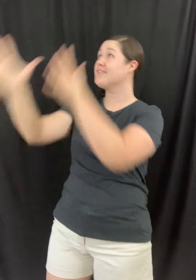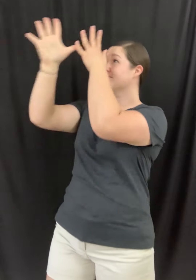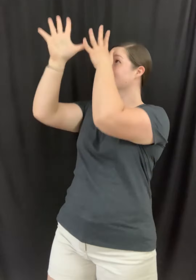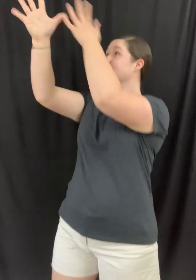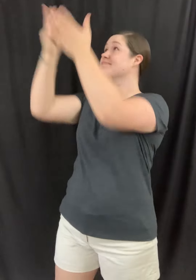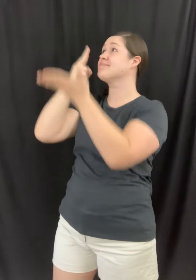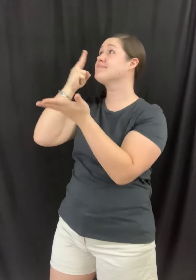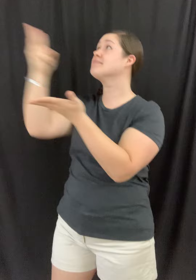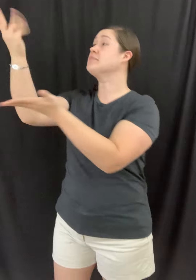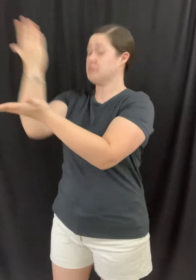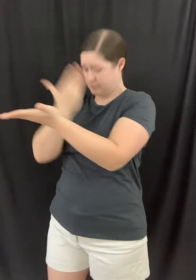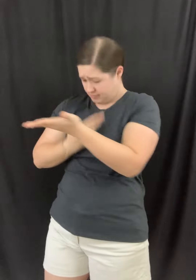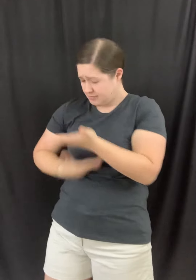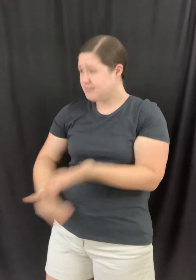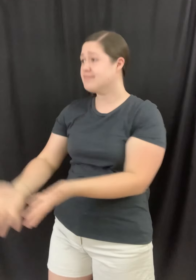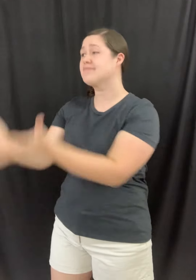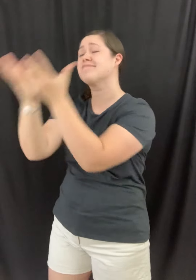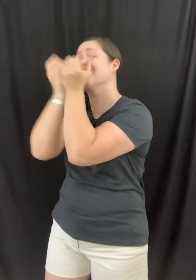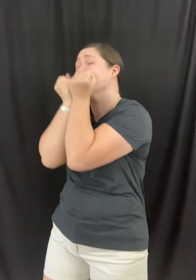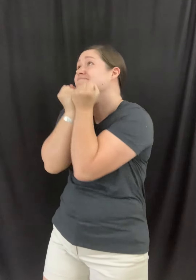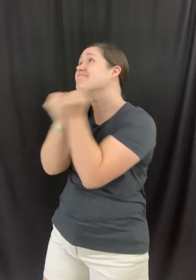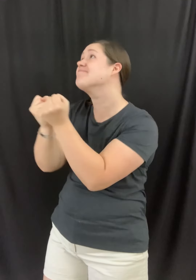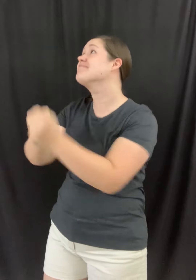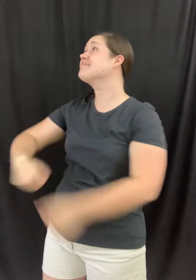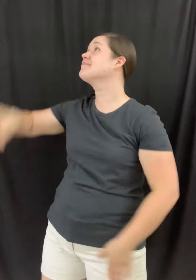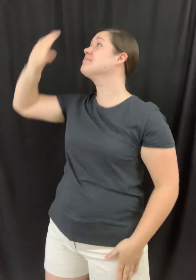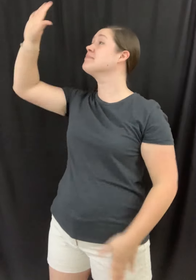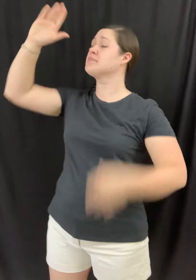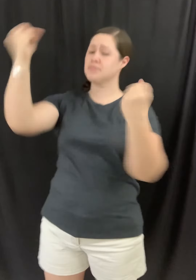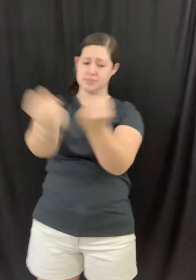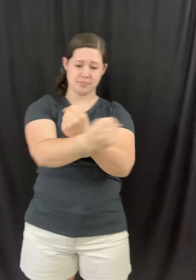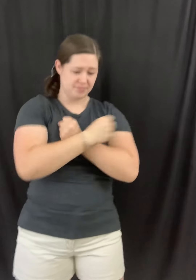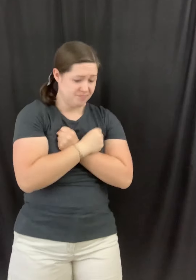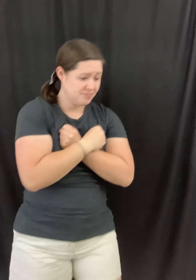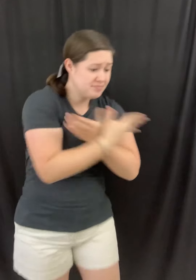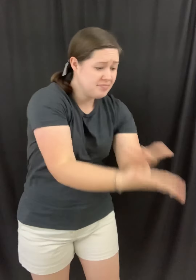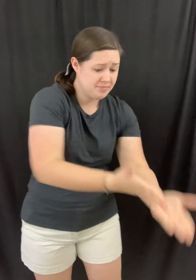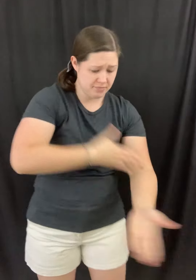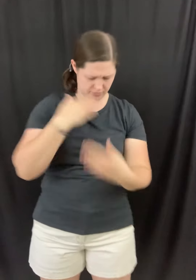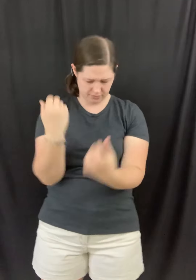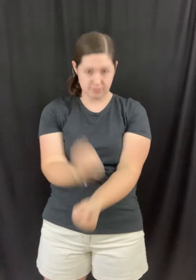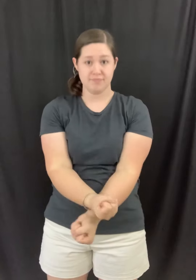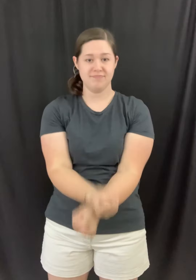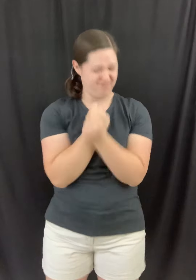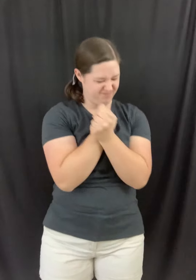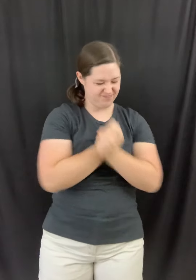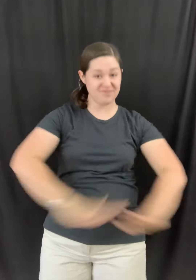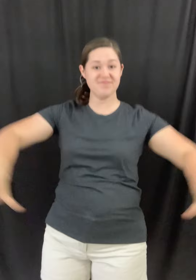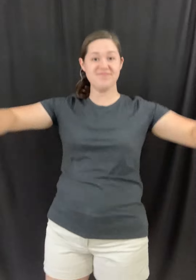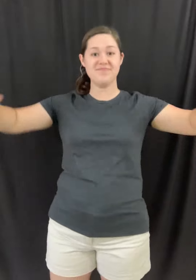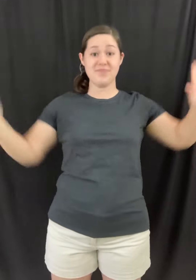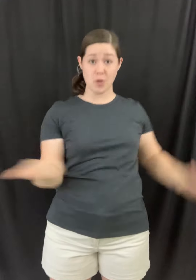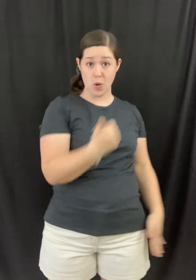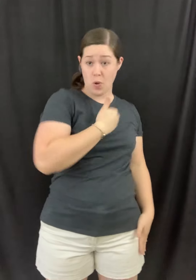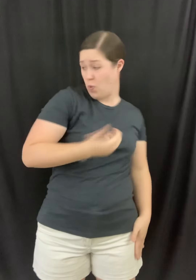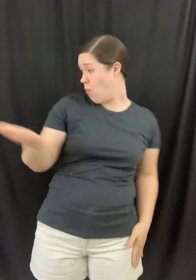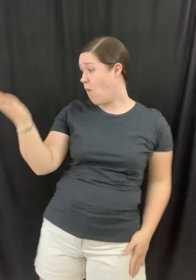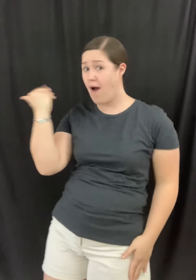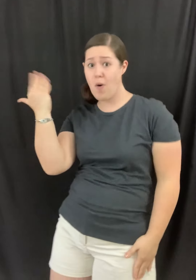Who I am, I'm a most high-dive for me Who I am, I'm just not set free Who I